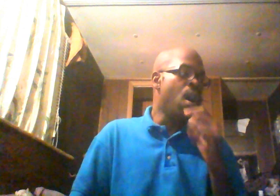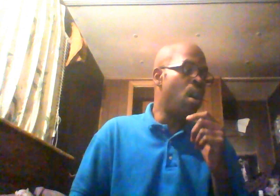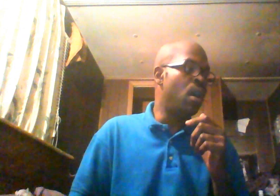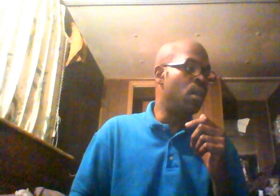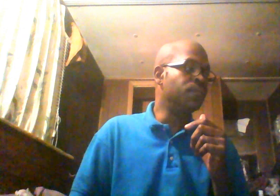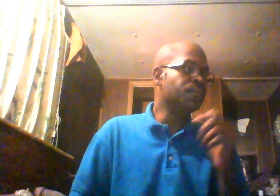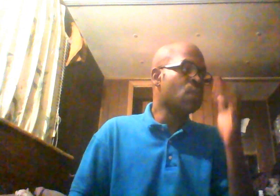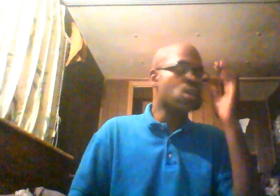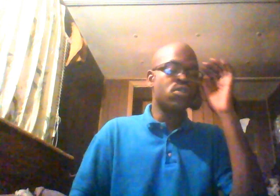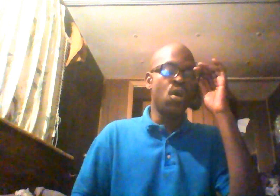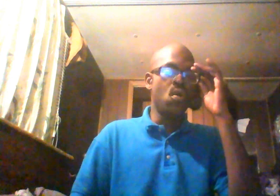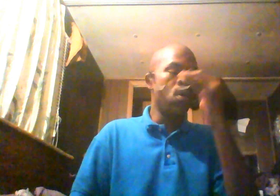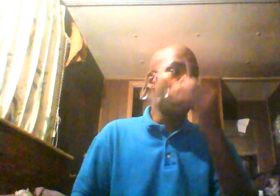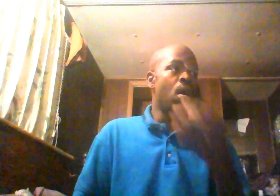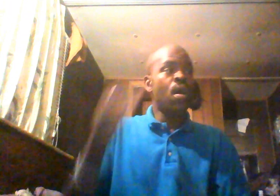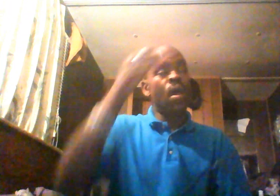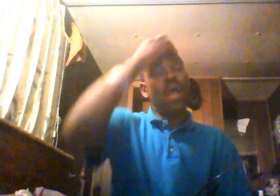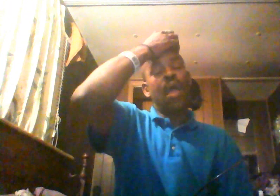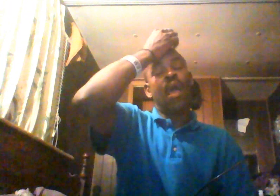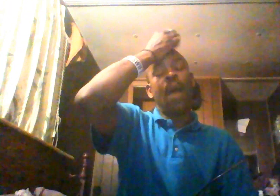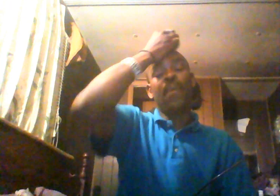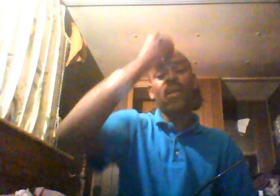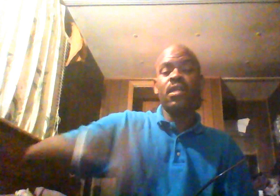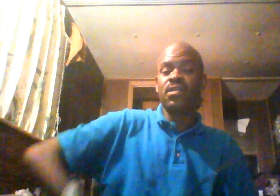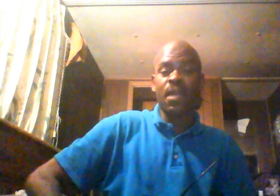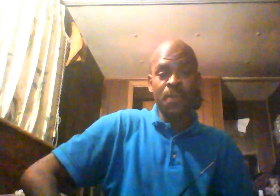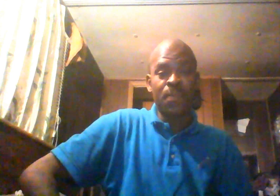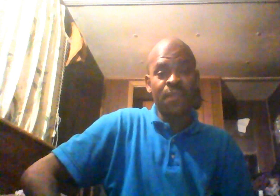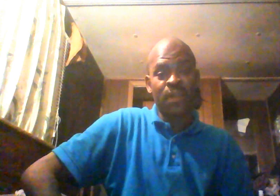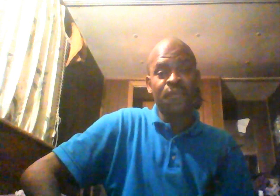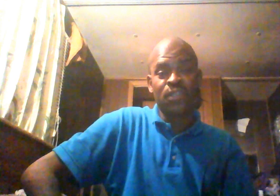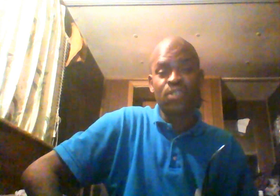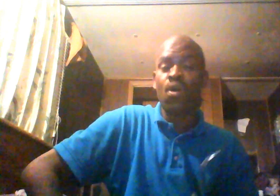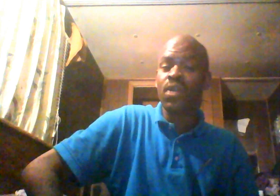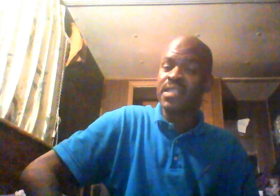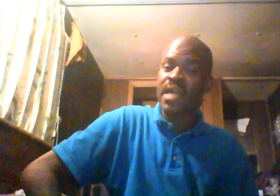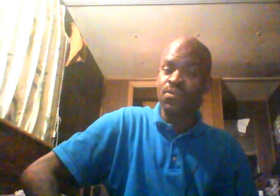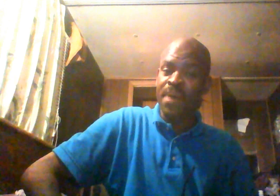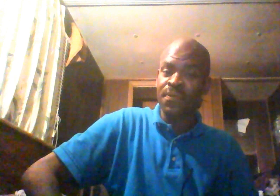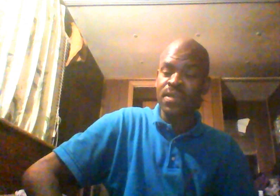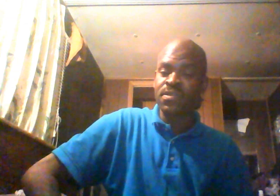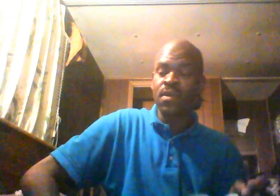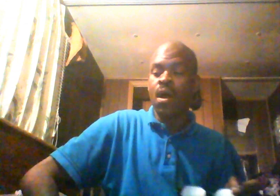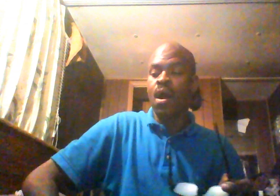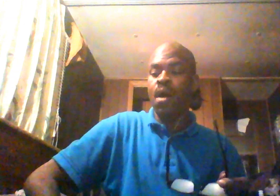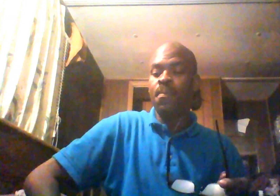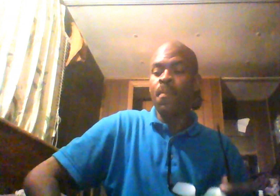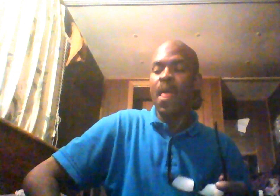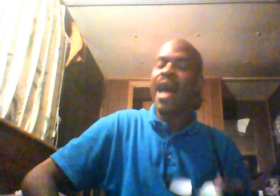Um, so, apparently there's a lot of people out there that feel as strongly as I do about this. Um, I did